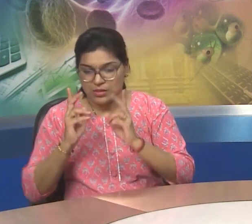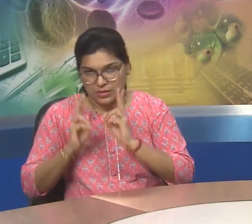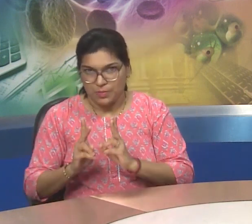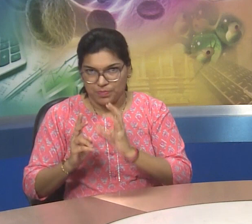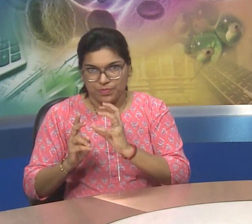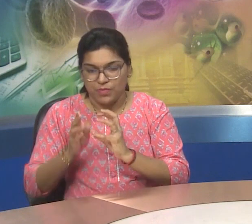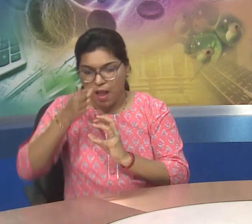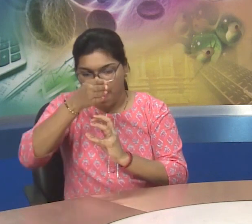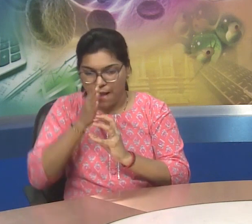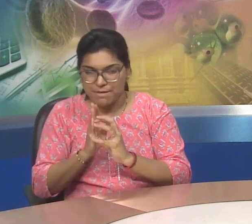four hour